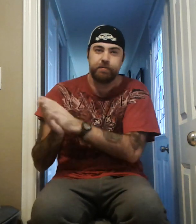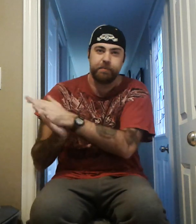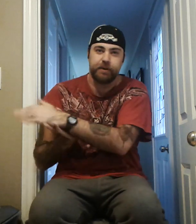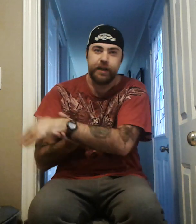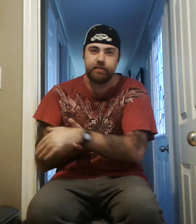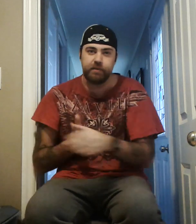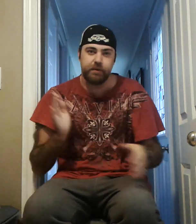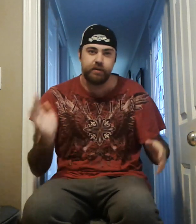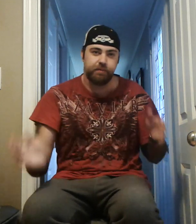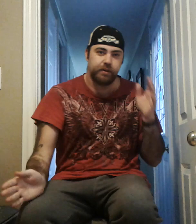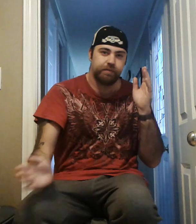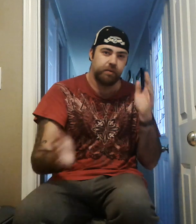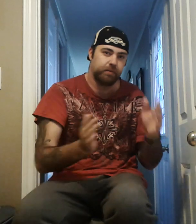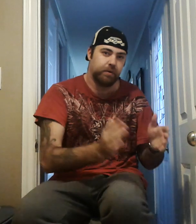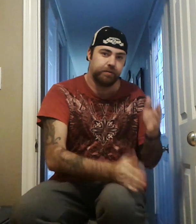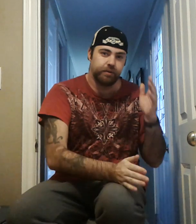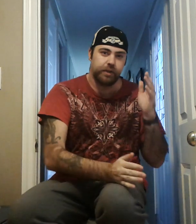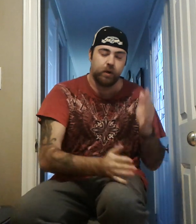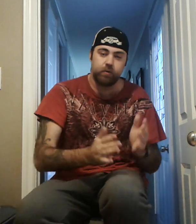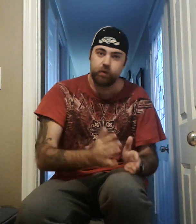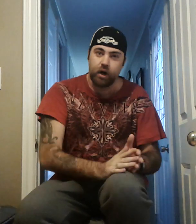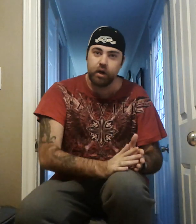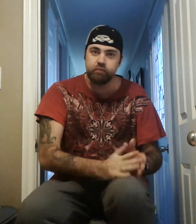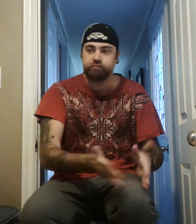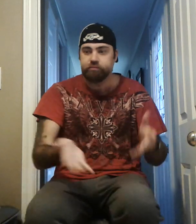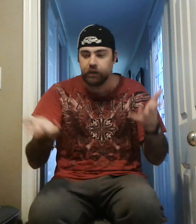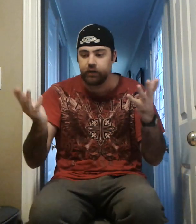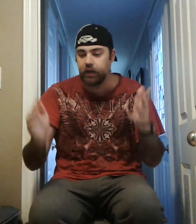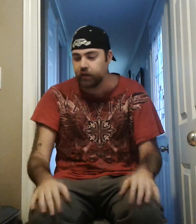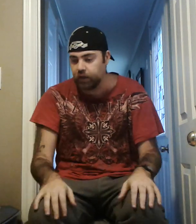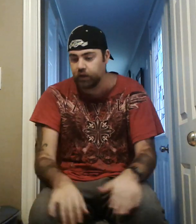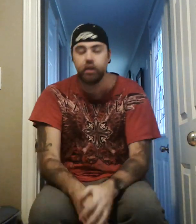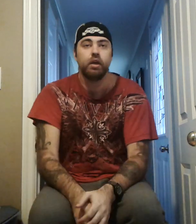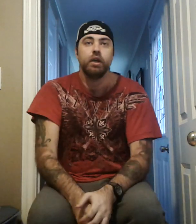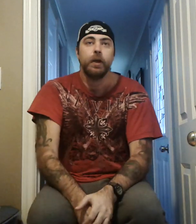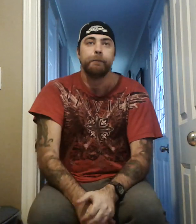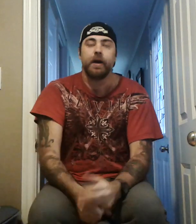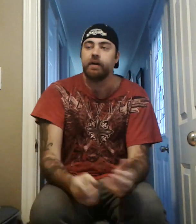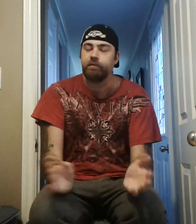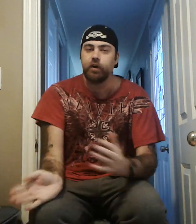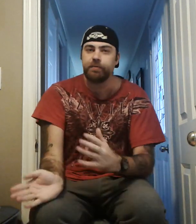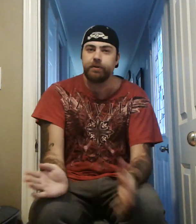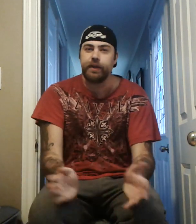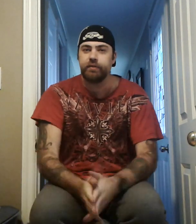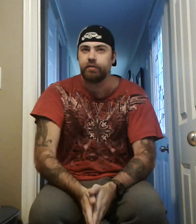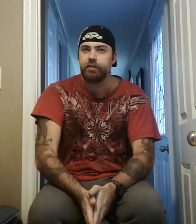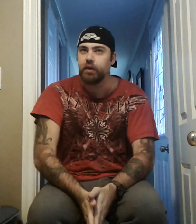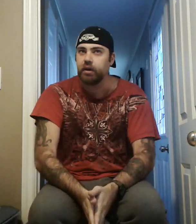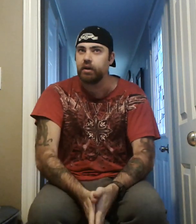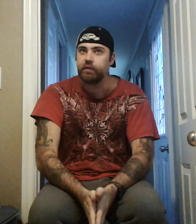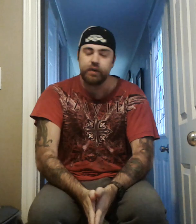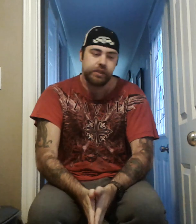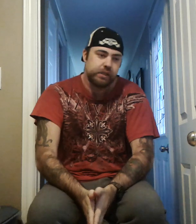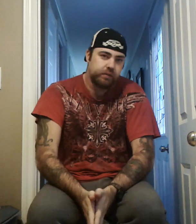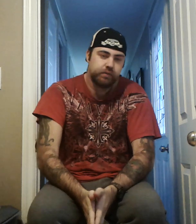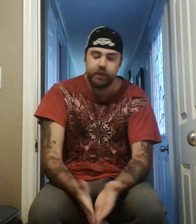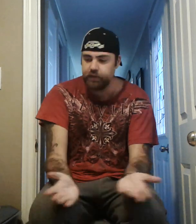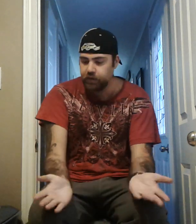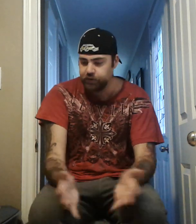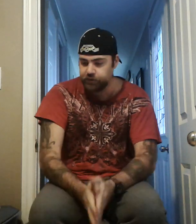brands, that would be different if they were both, you know, on Raw, all, okay, yeah, but on both brands, it was quite hard, but, let me know what